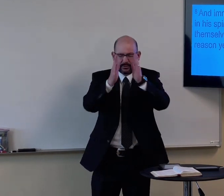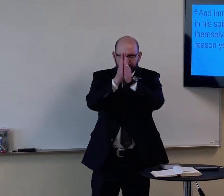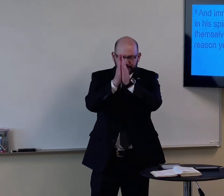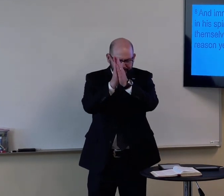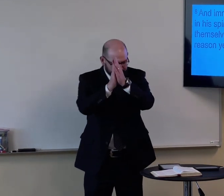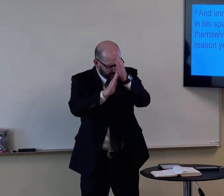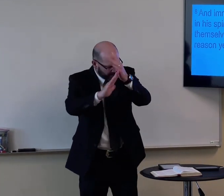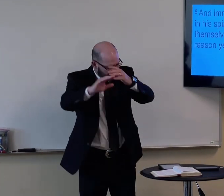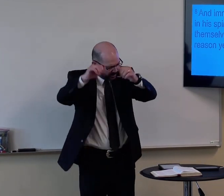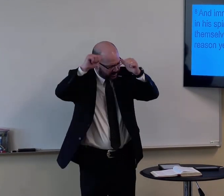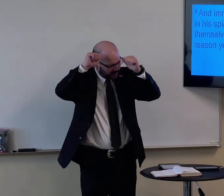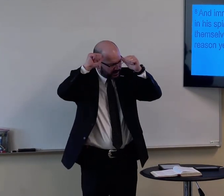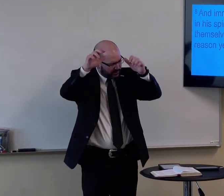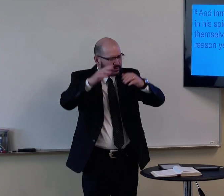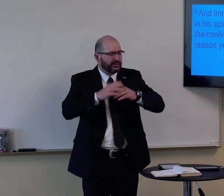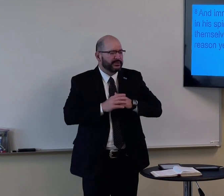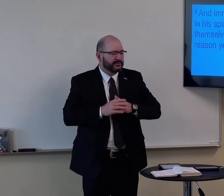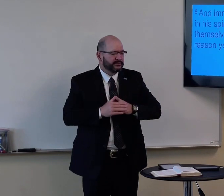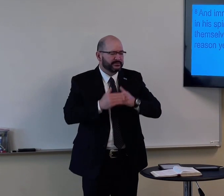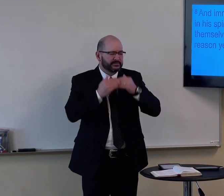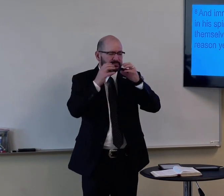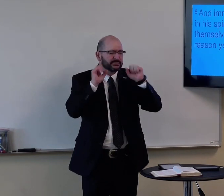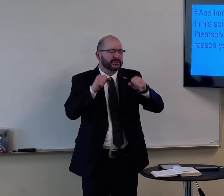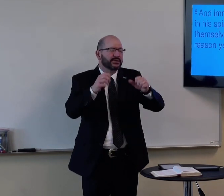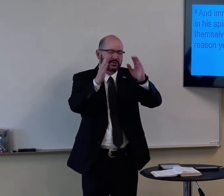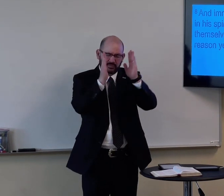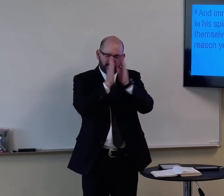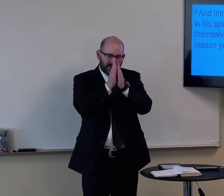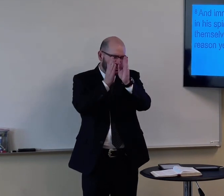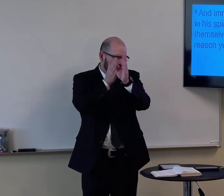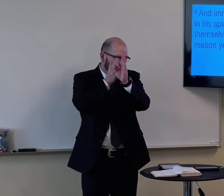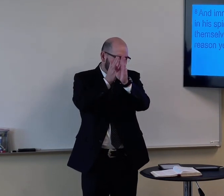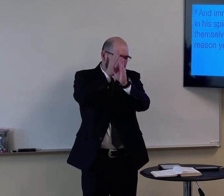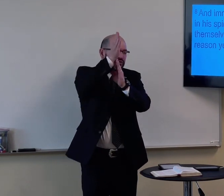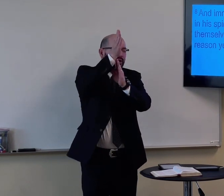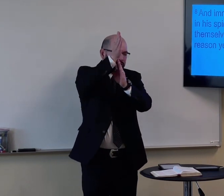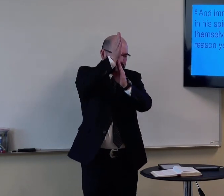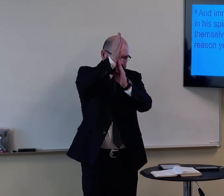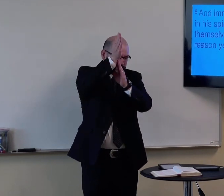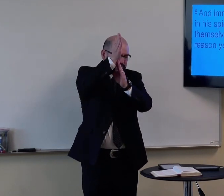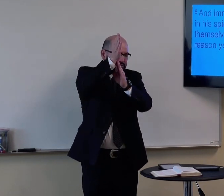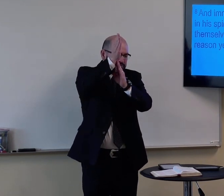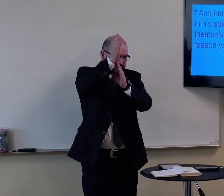Let's pray. Heavenly Father, thank you that we can pray straight to you.